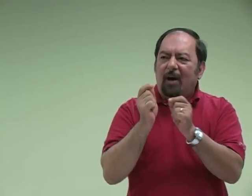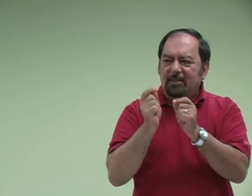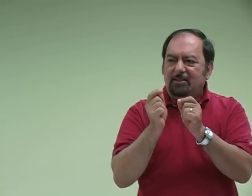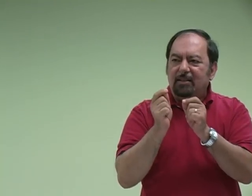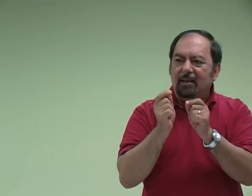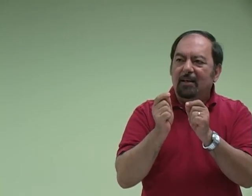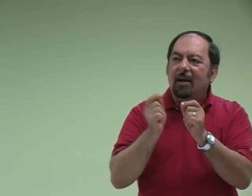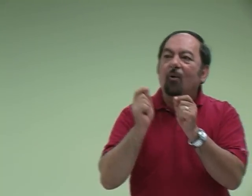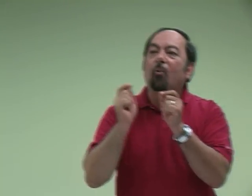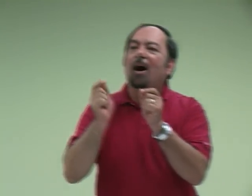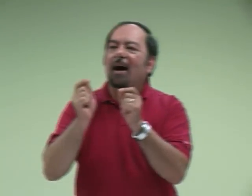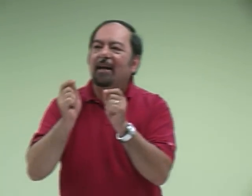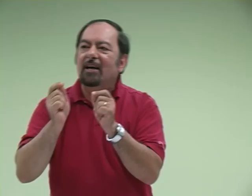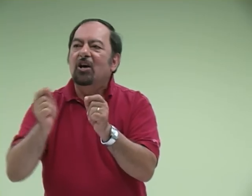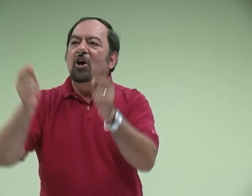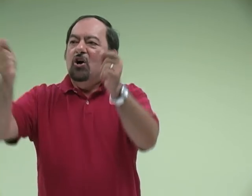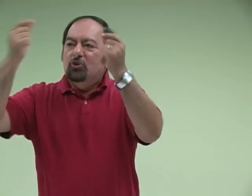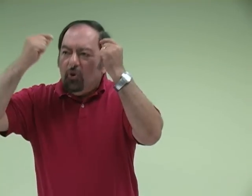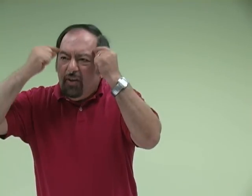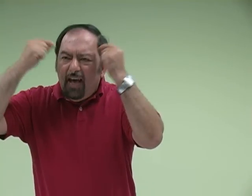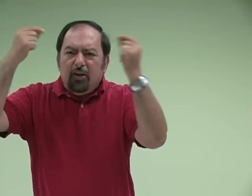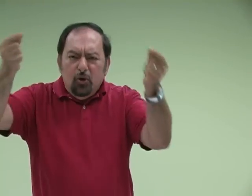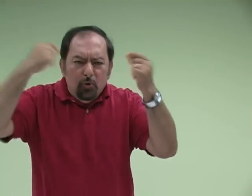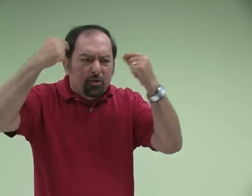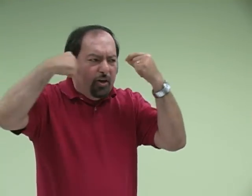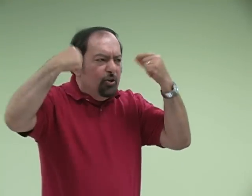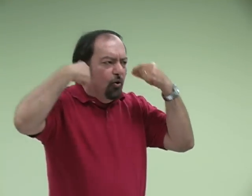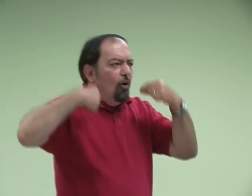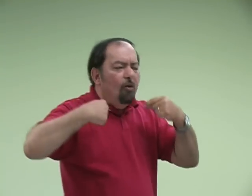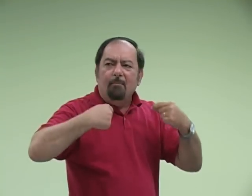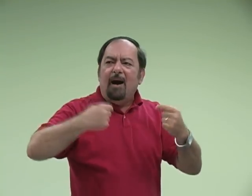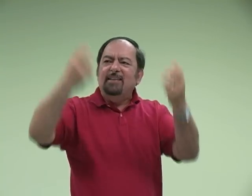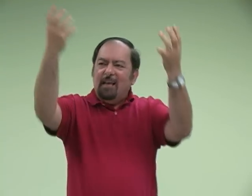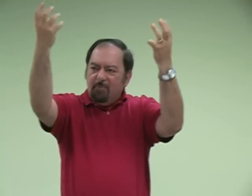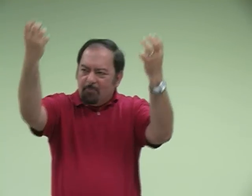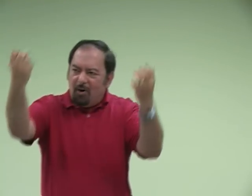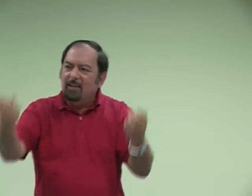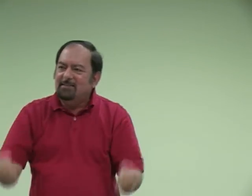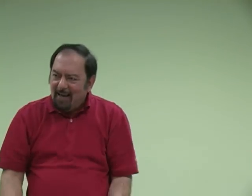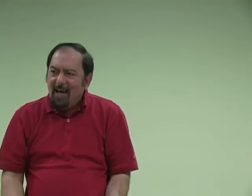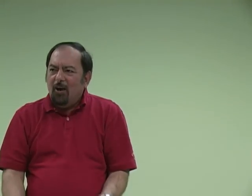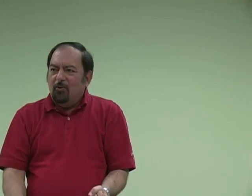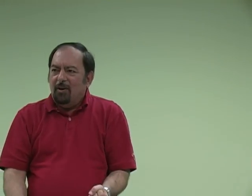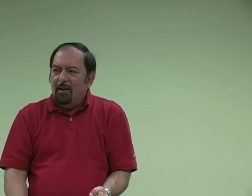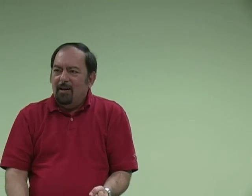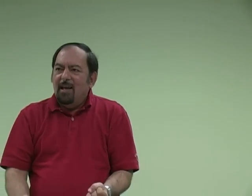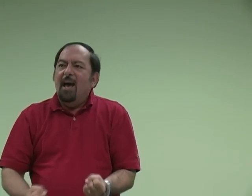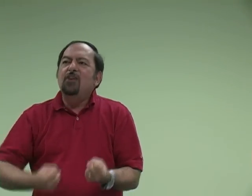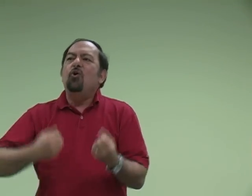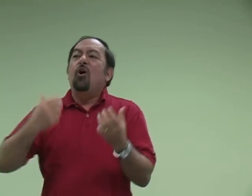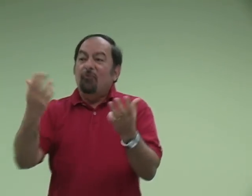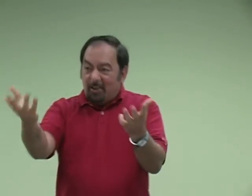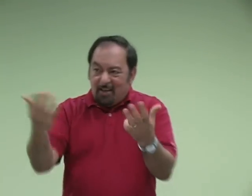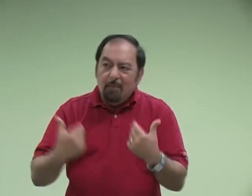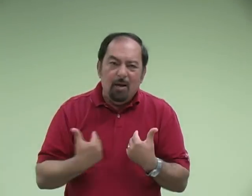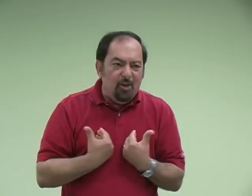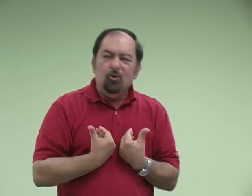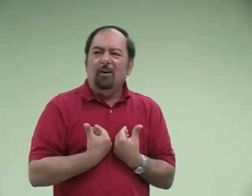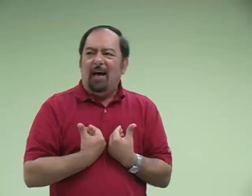Christ. Why? So the accuser in your own mind can be brought down. And you overcome Him in your